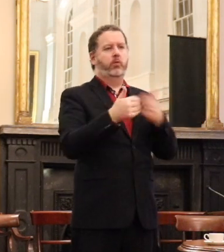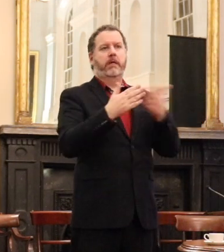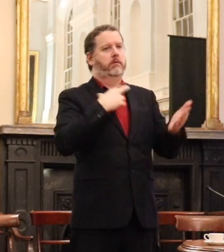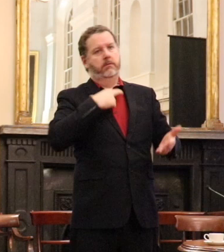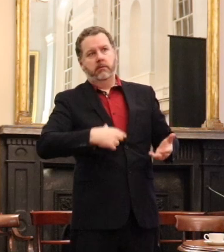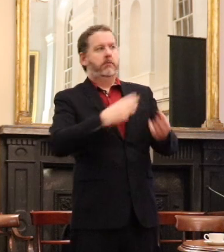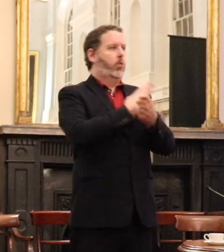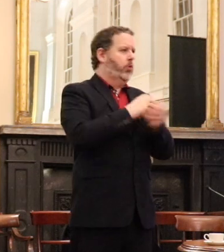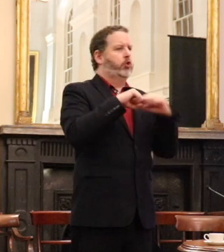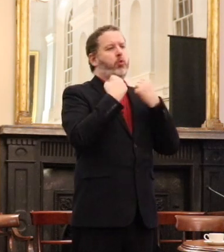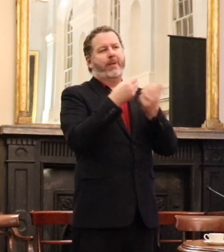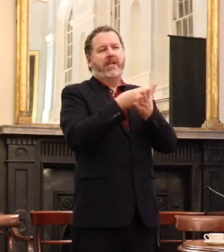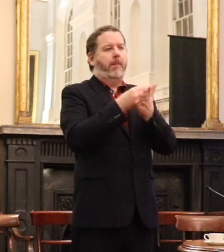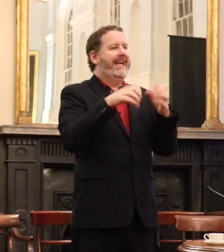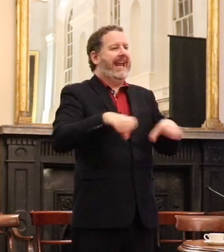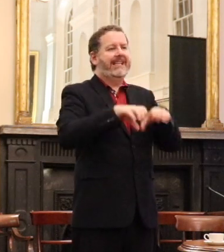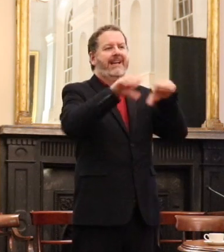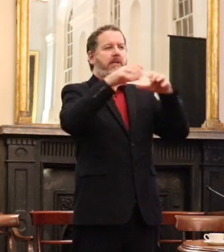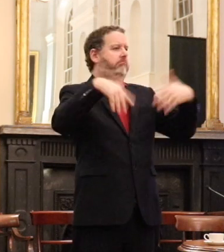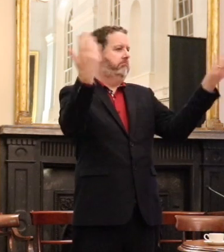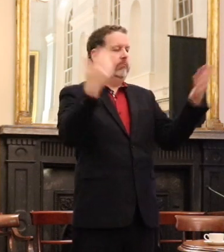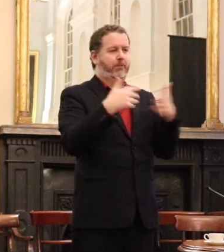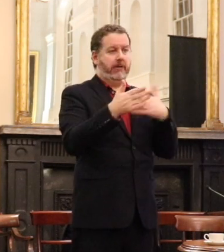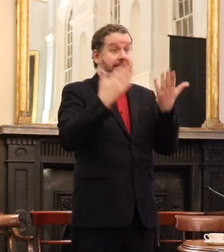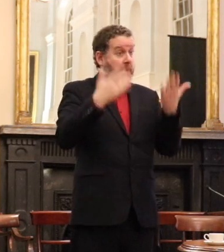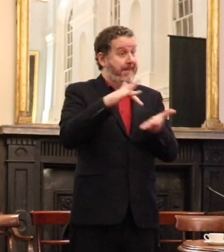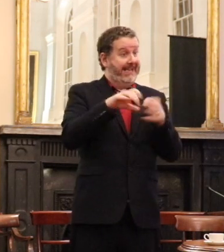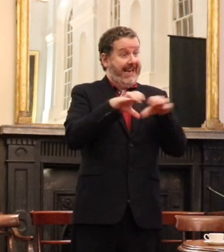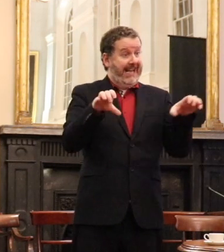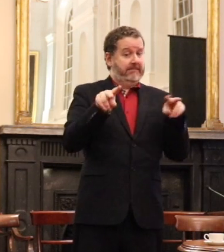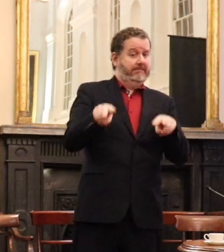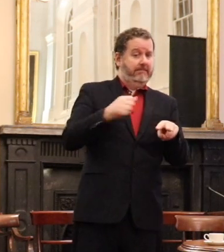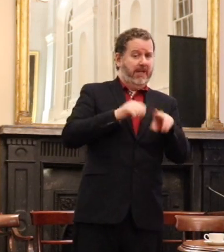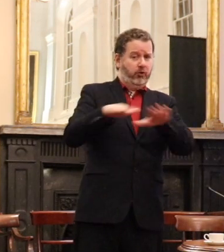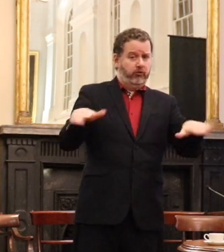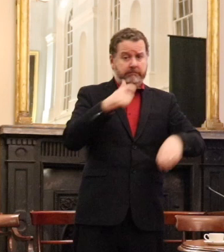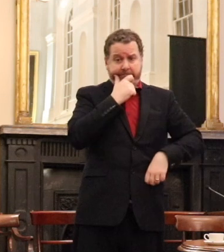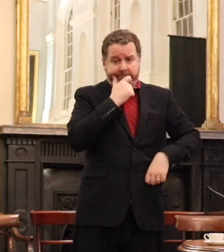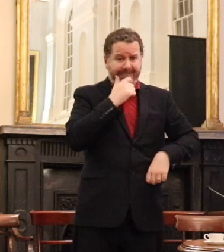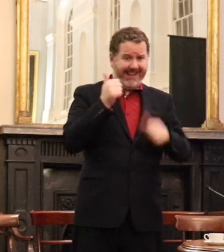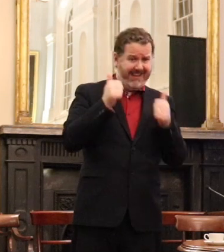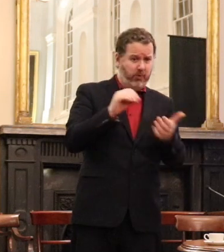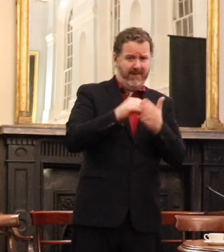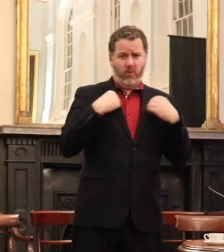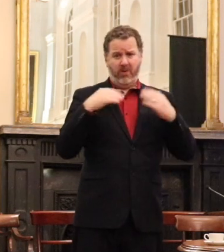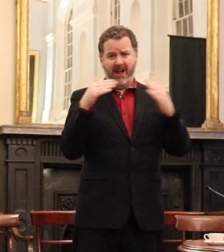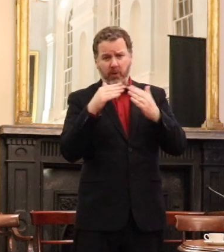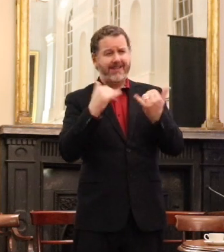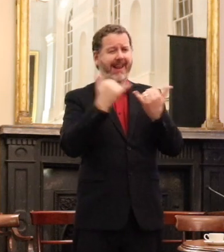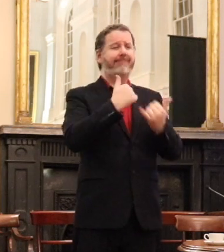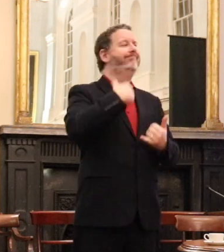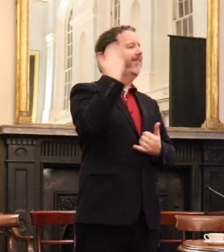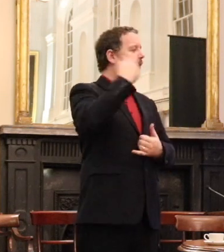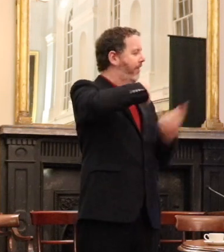at this stage because the middle class now are looking at their children and feeling that they might not be able to house themselves in the way the middle class traditionally